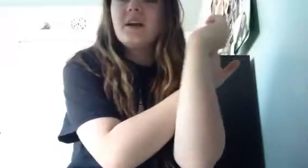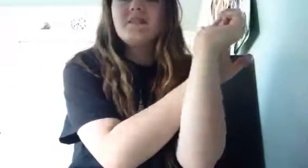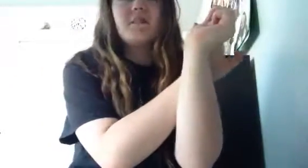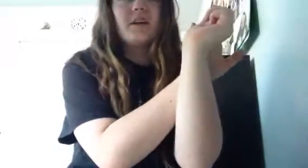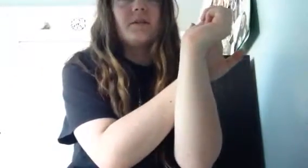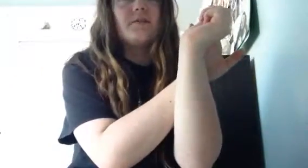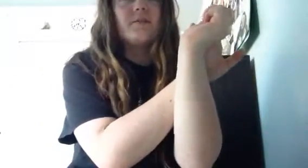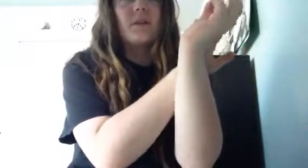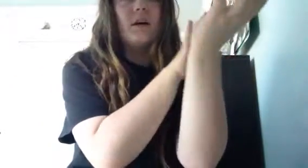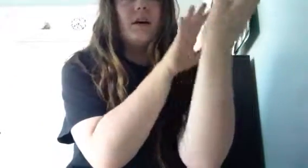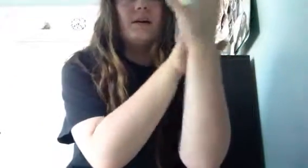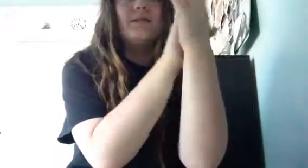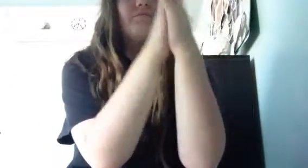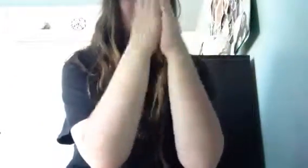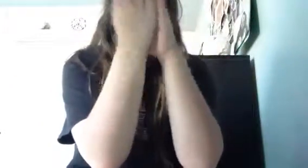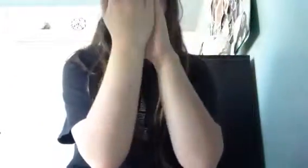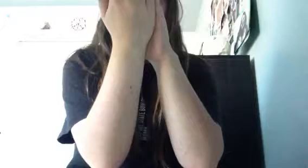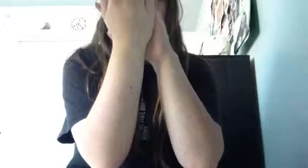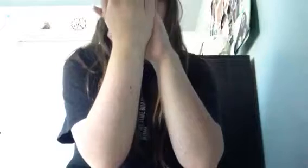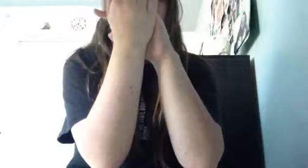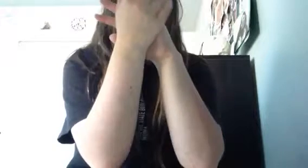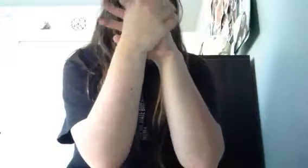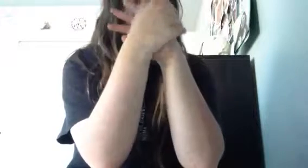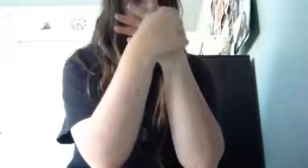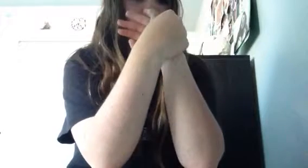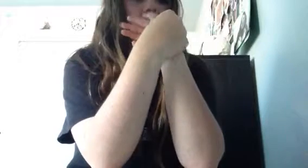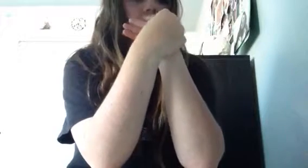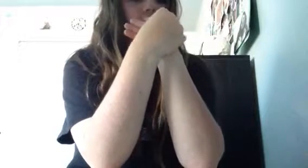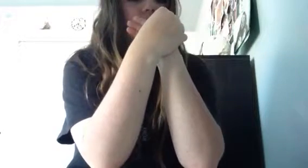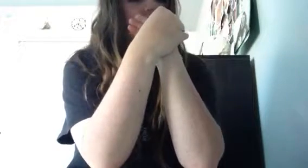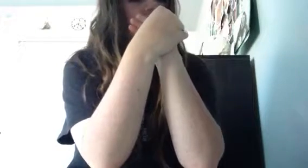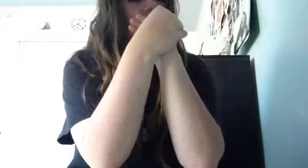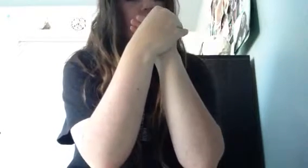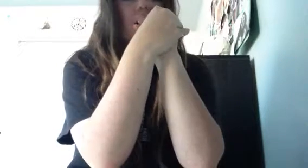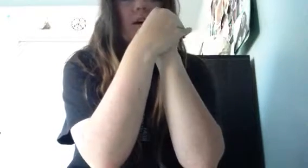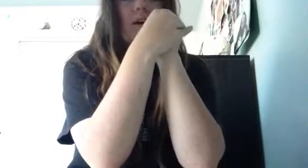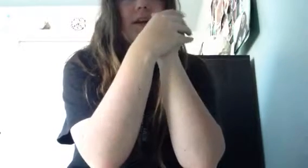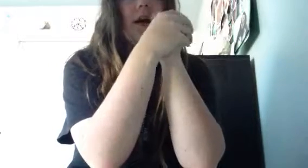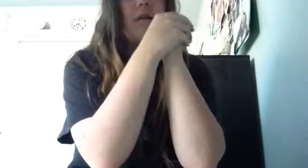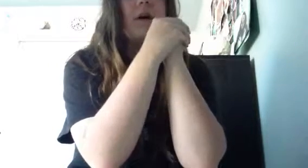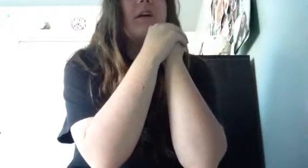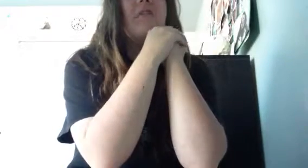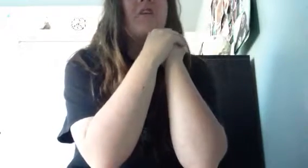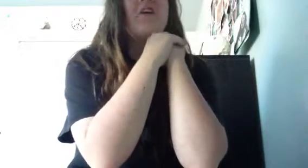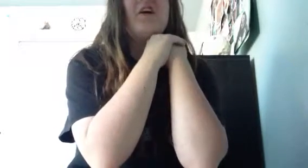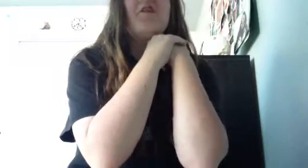yesterday um this is going to be a story on how i literally got